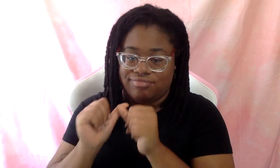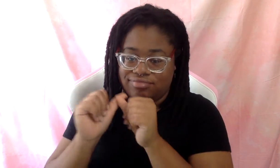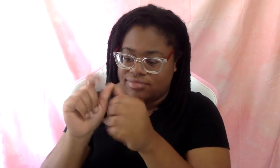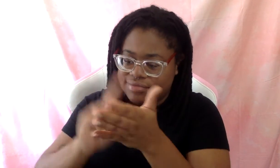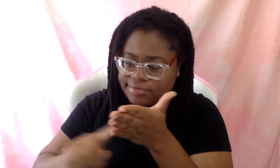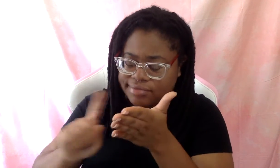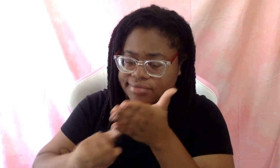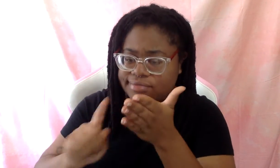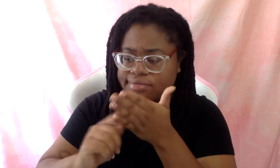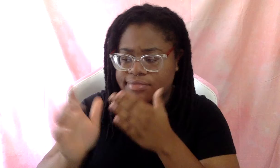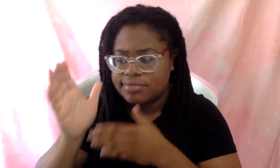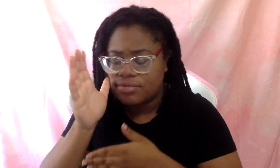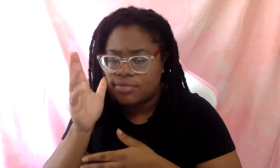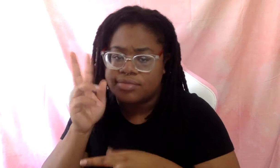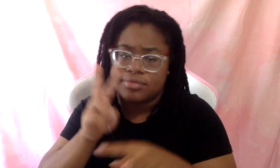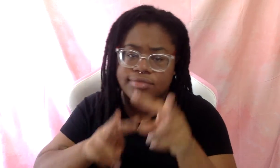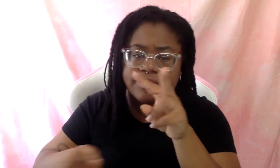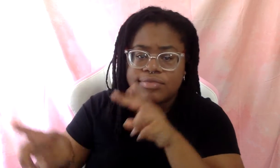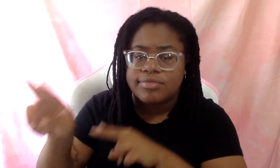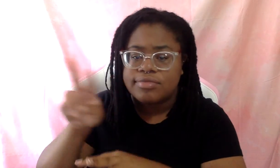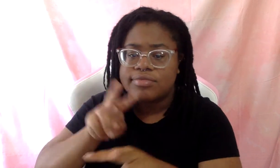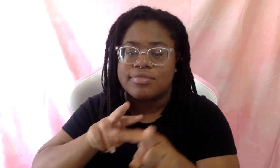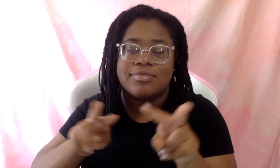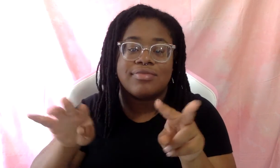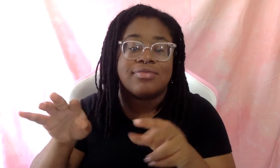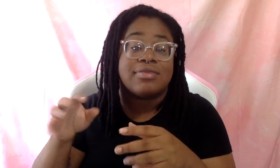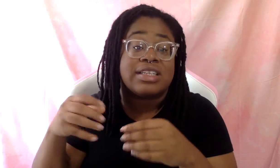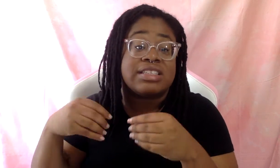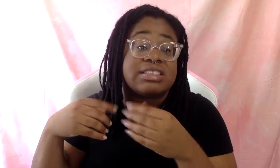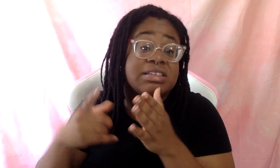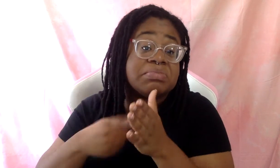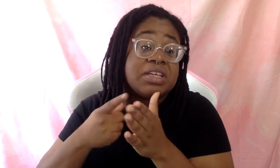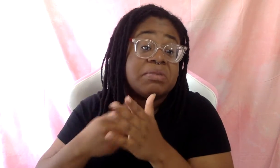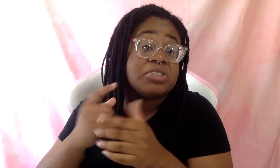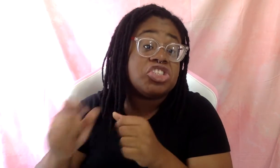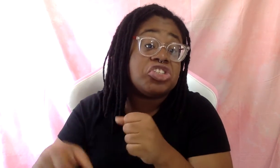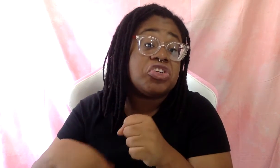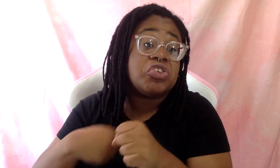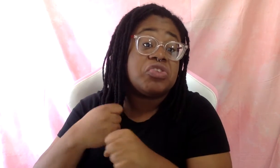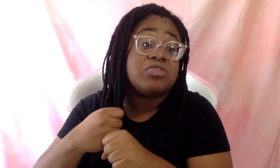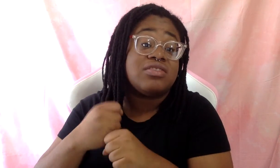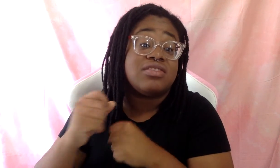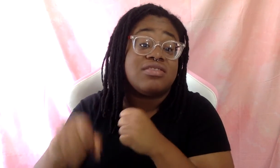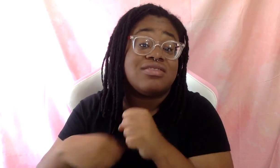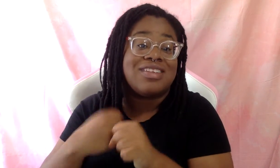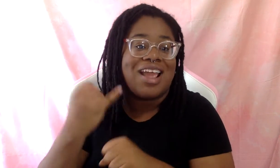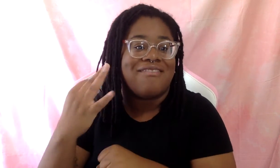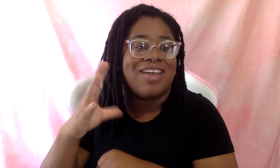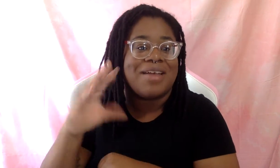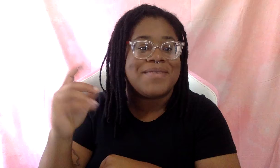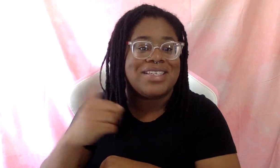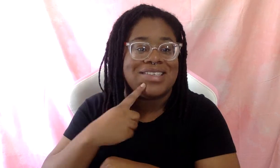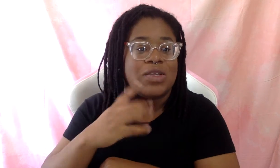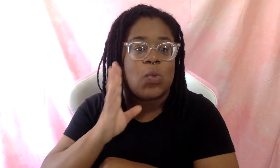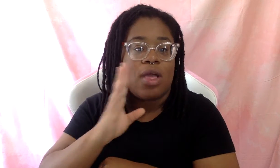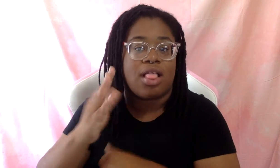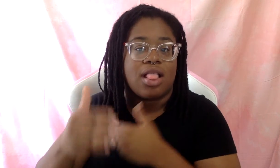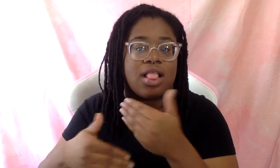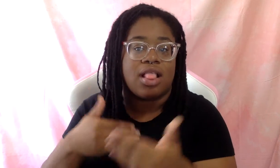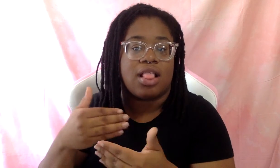constantly watching. And sometimes that takes years, right? If a, if a company says they're going to do something and a year has passed and